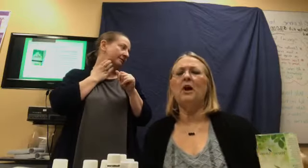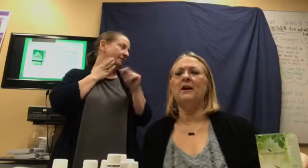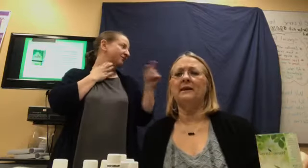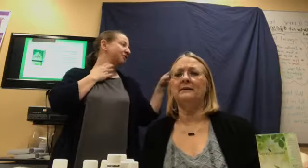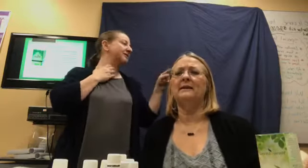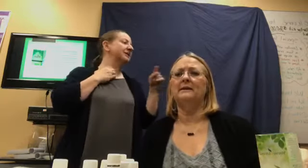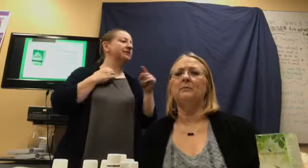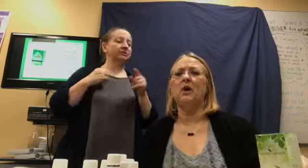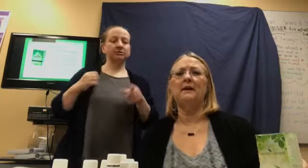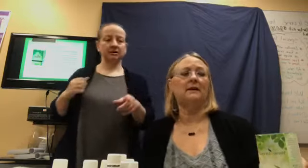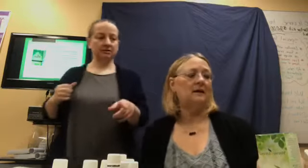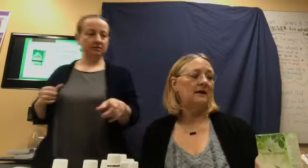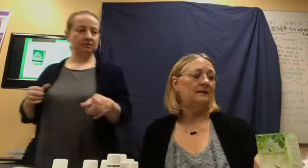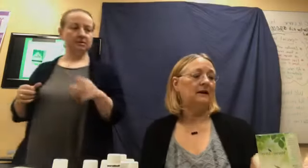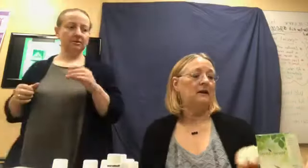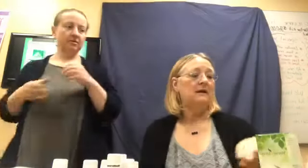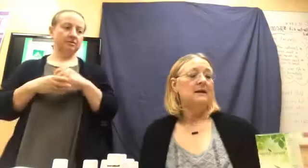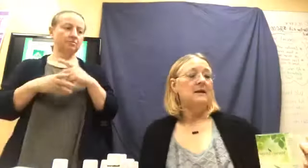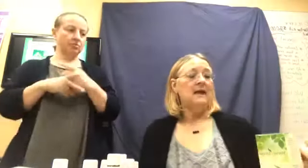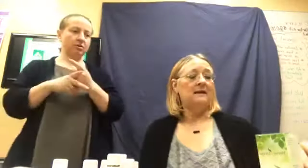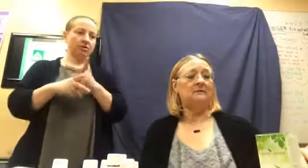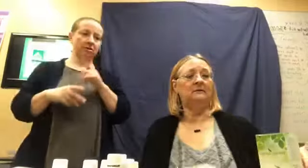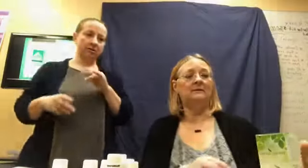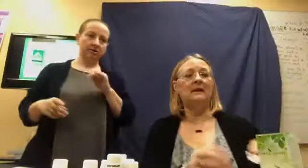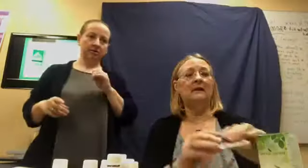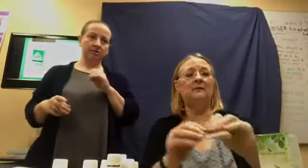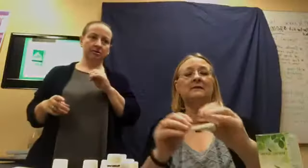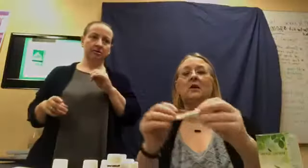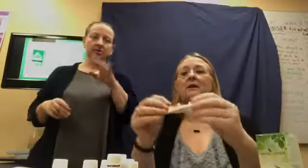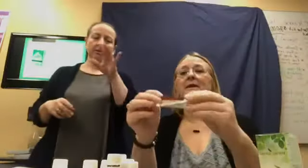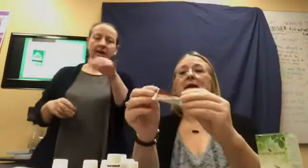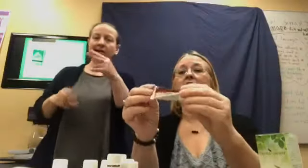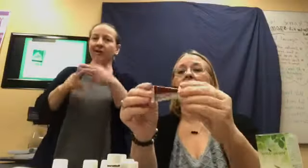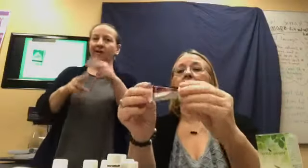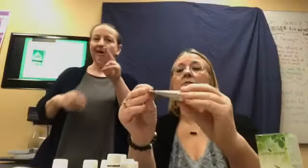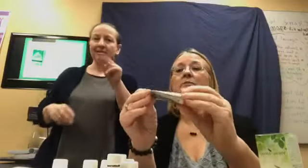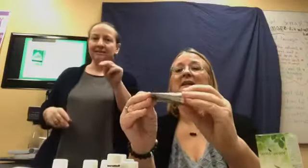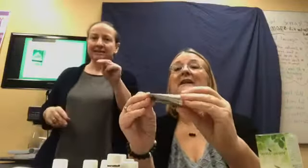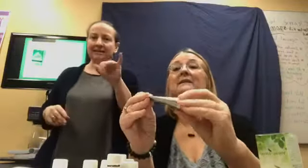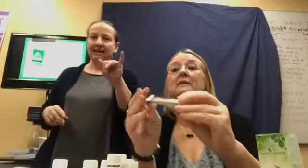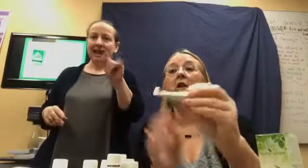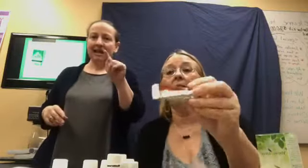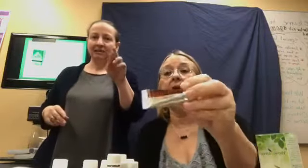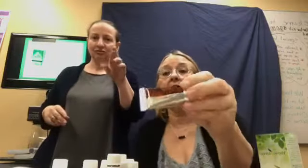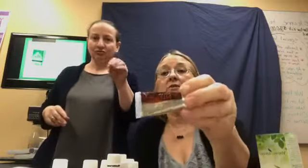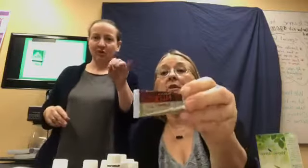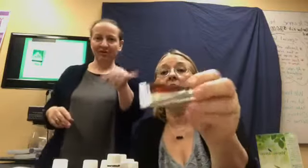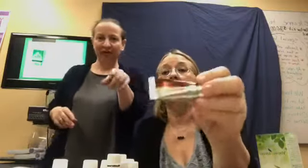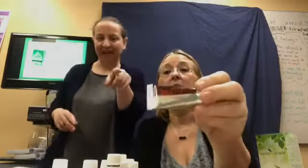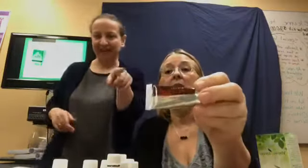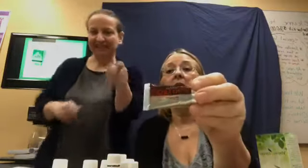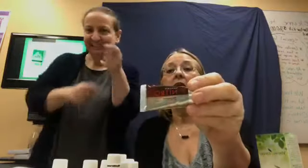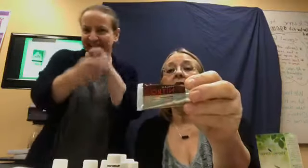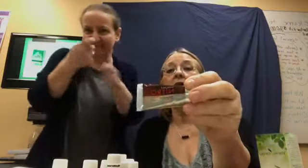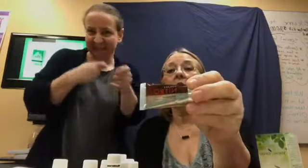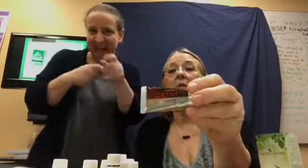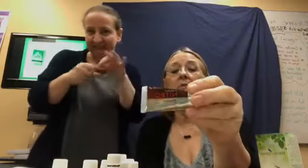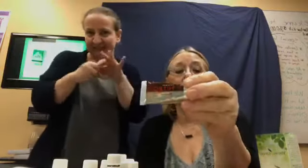product in the product line there. And, it was called Nitro, is called Nitro. So, I put